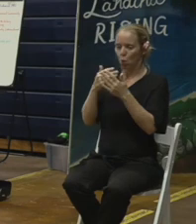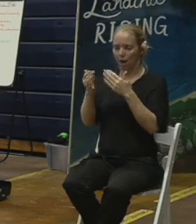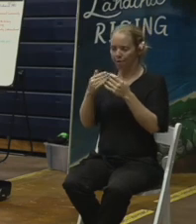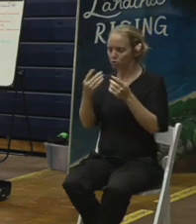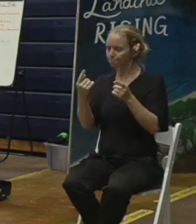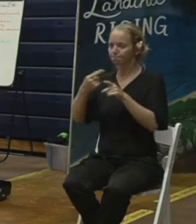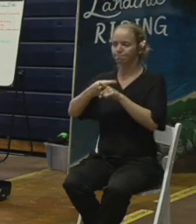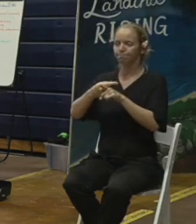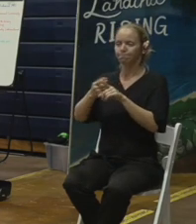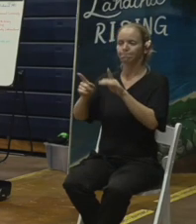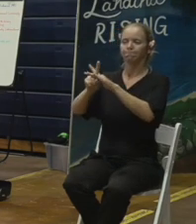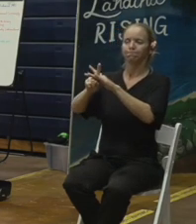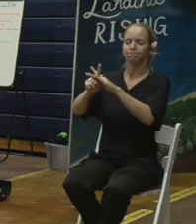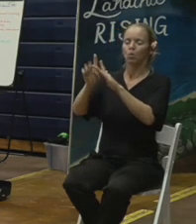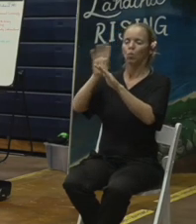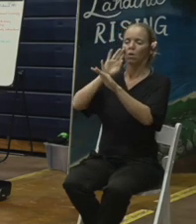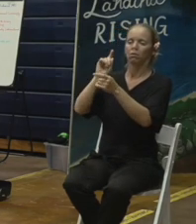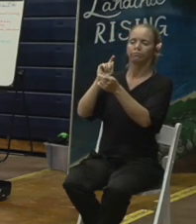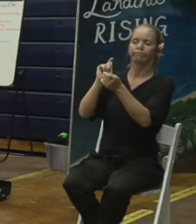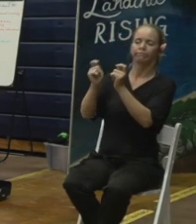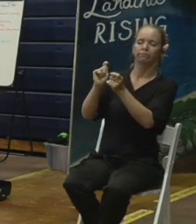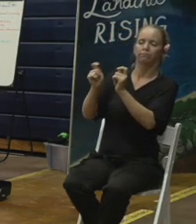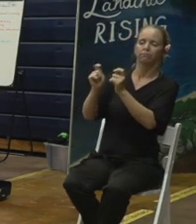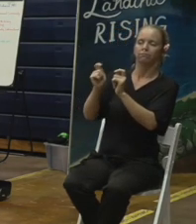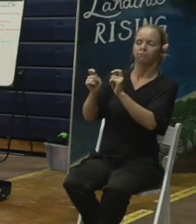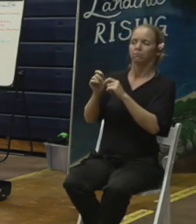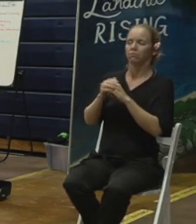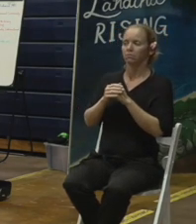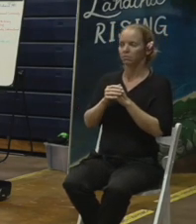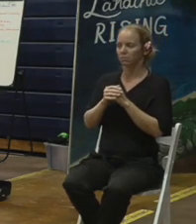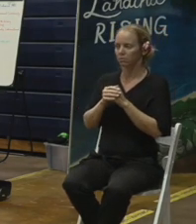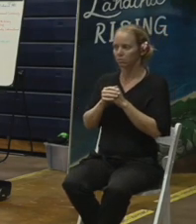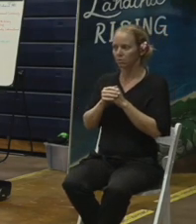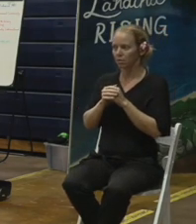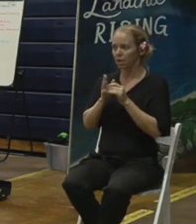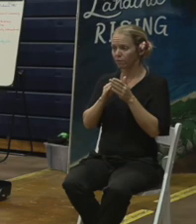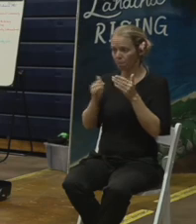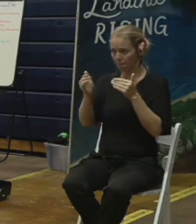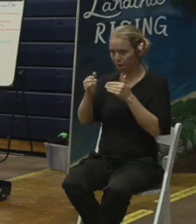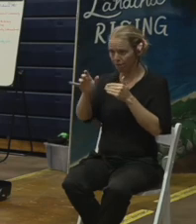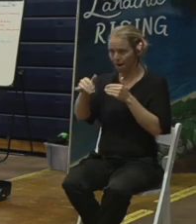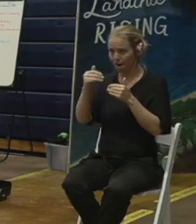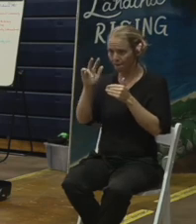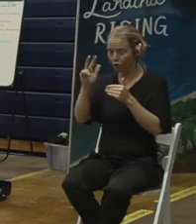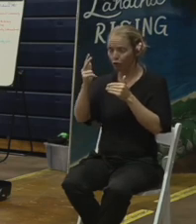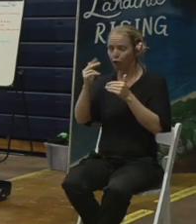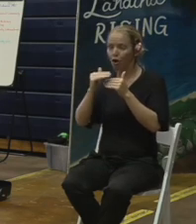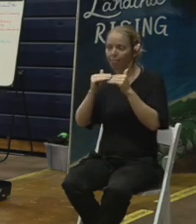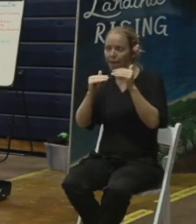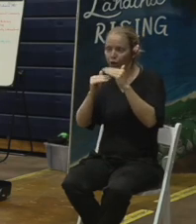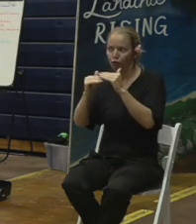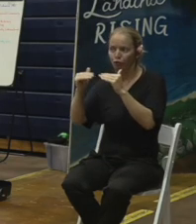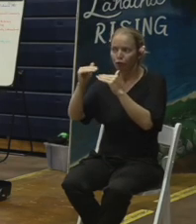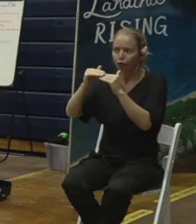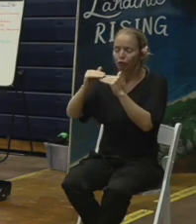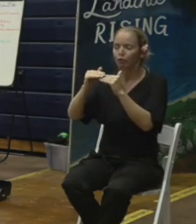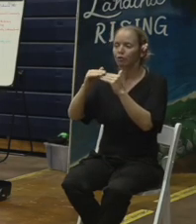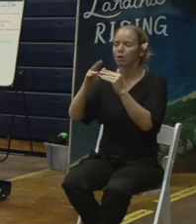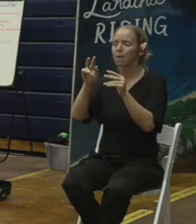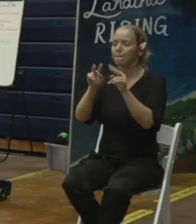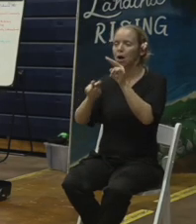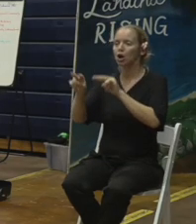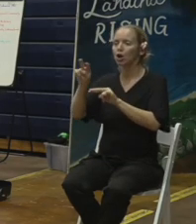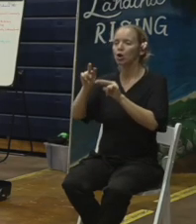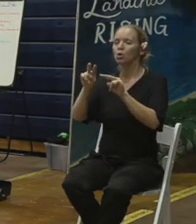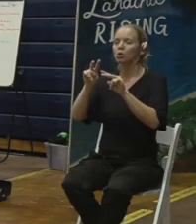what was ever causing that monitor to go off and even beyond that there's a third layer of monitor that is placed you know according to